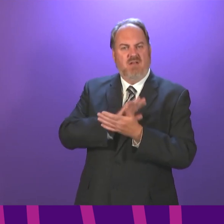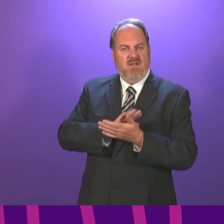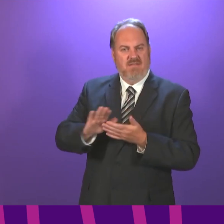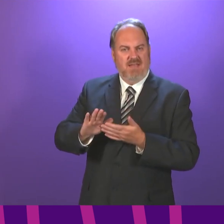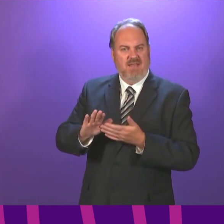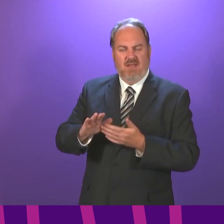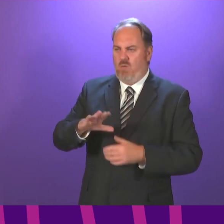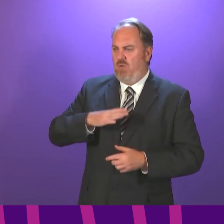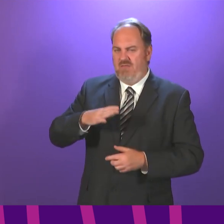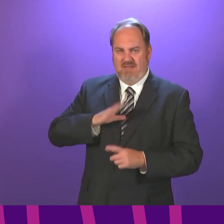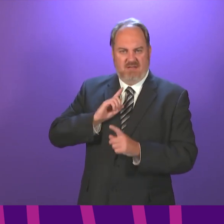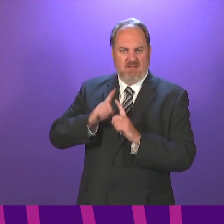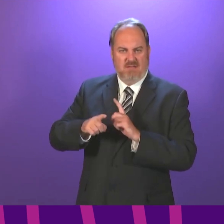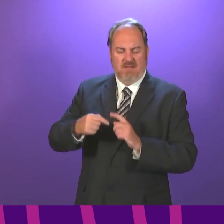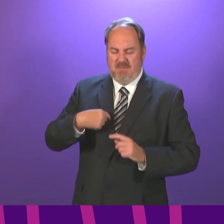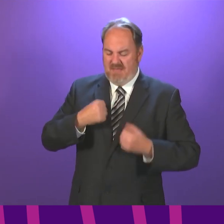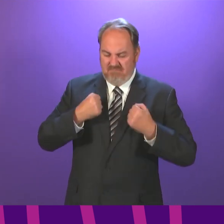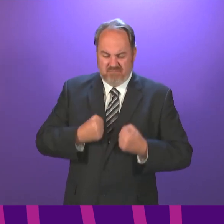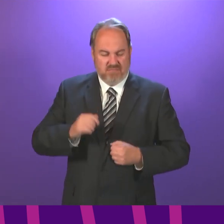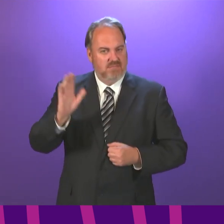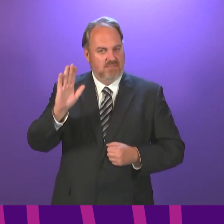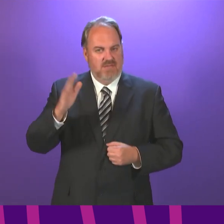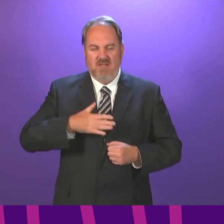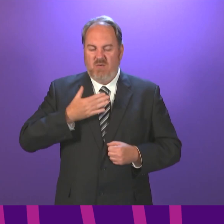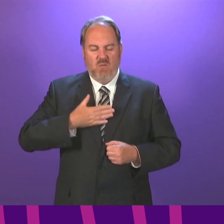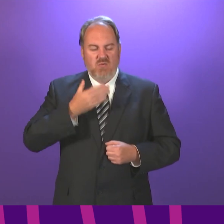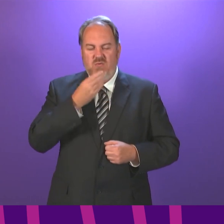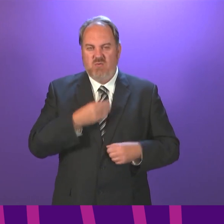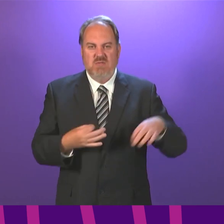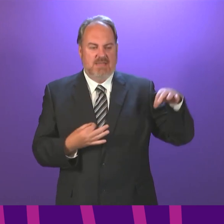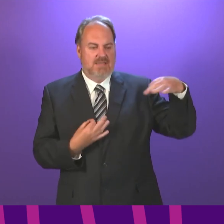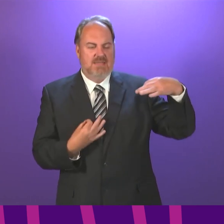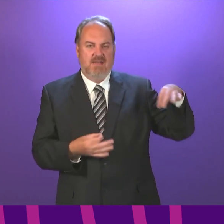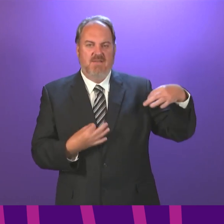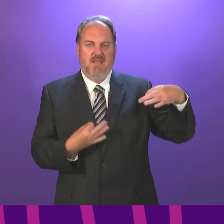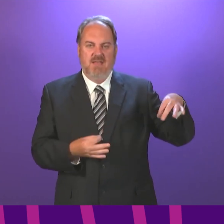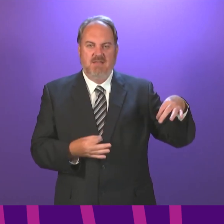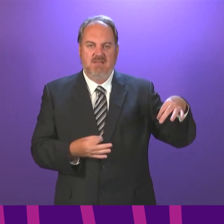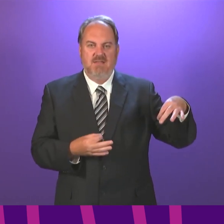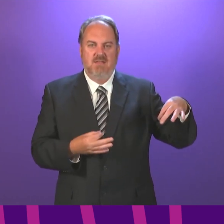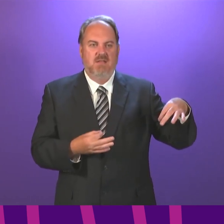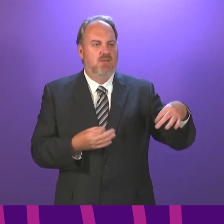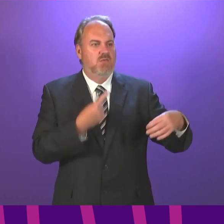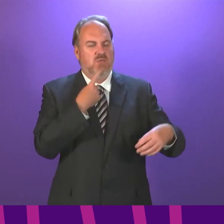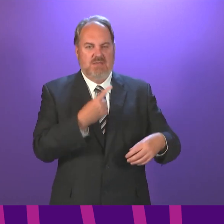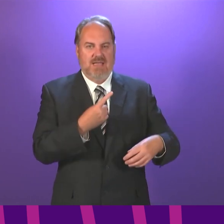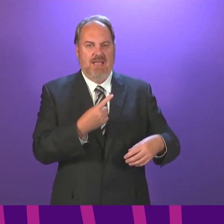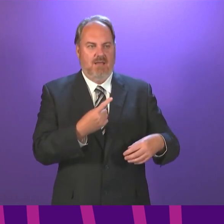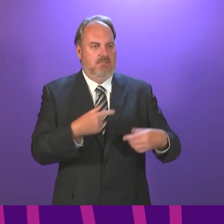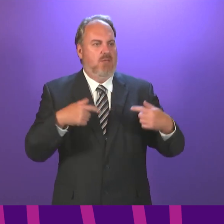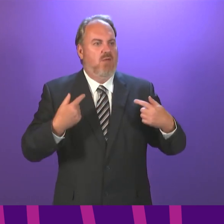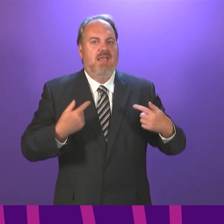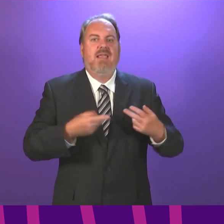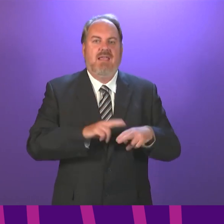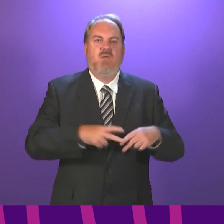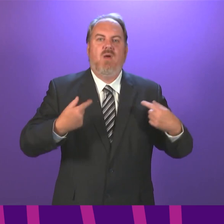to using vaccine certification or COVID certification for access to public services or places where people